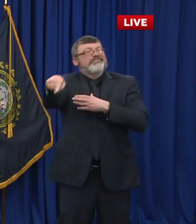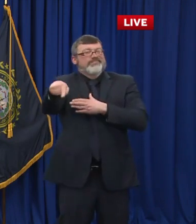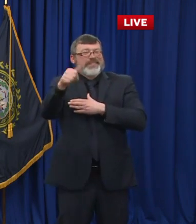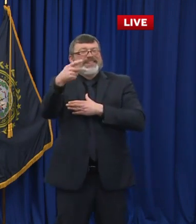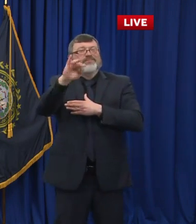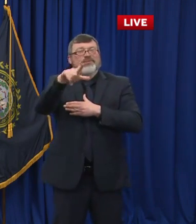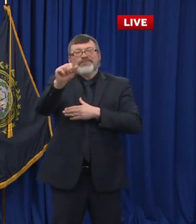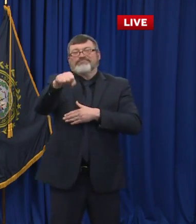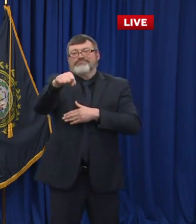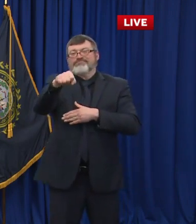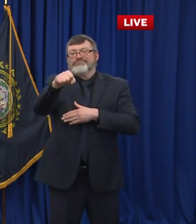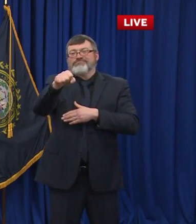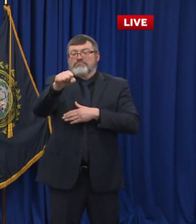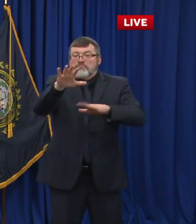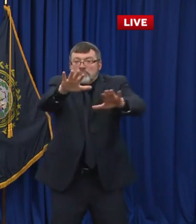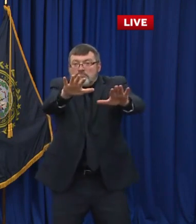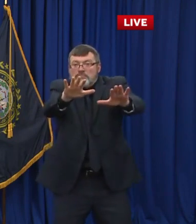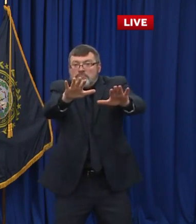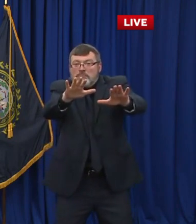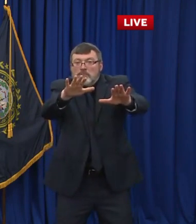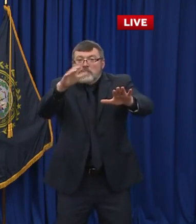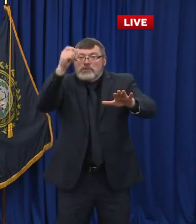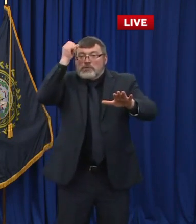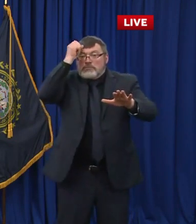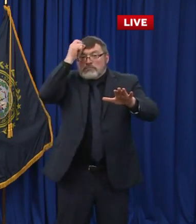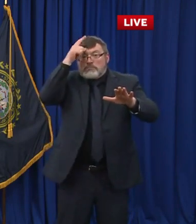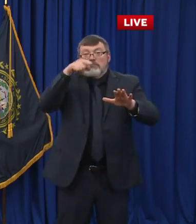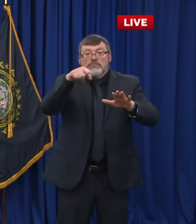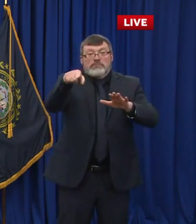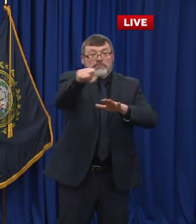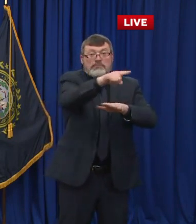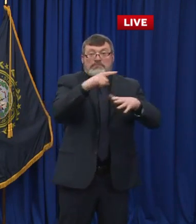that second dose. Thank you. I'll turn it over to Commissioner Shivanette.